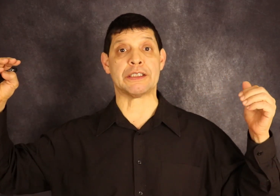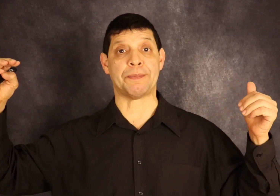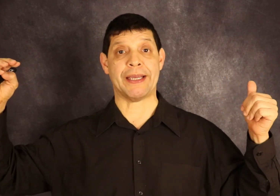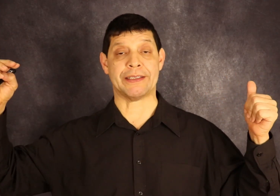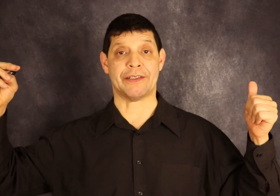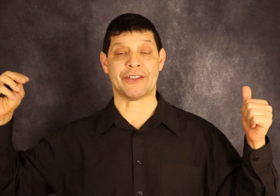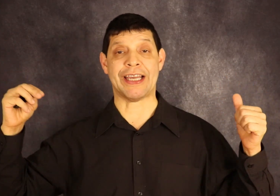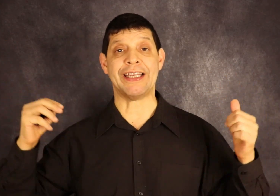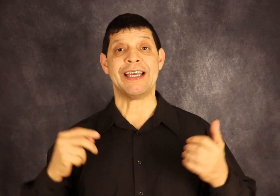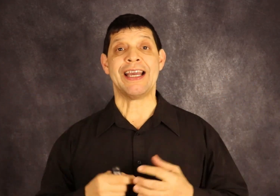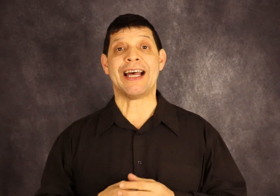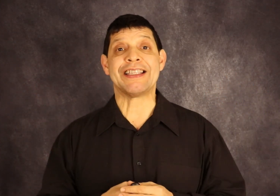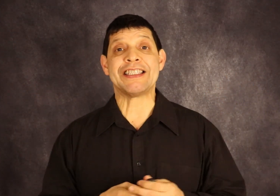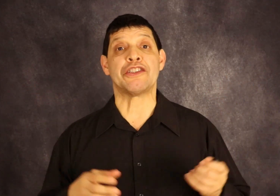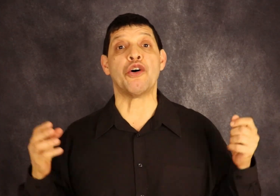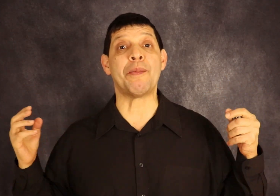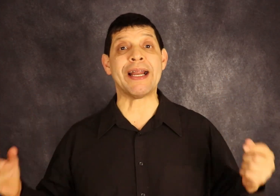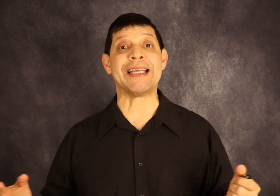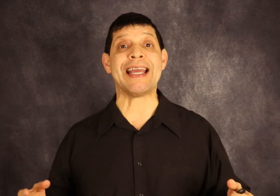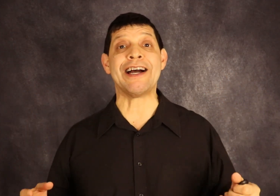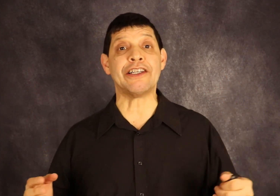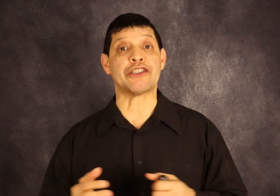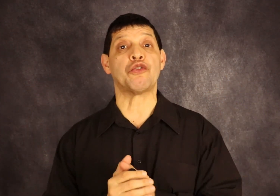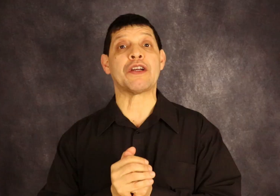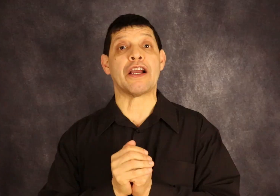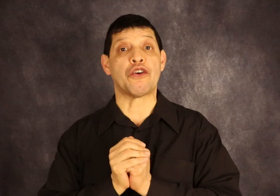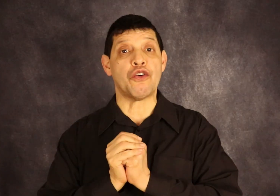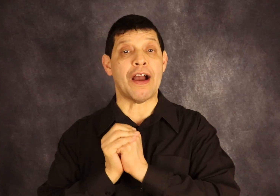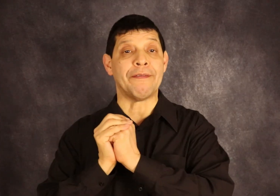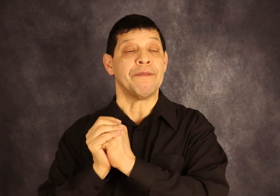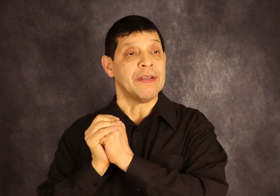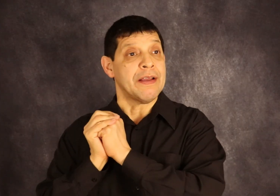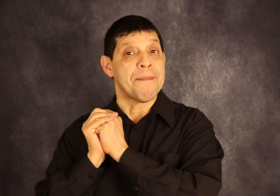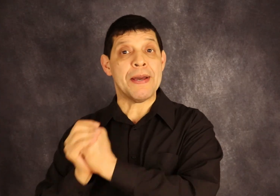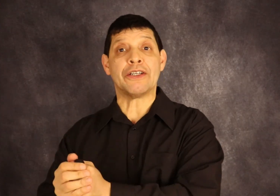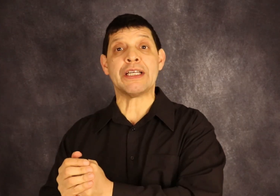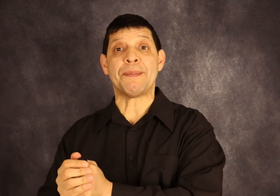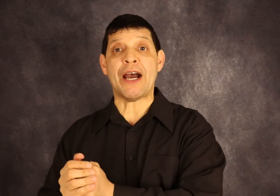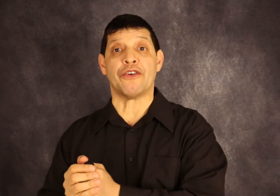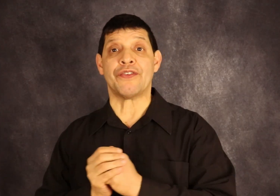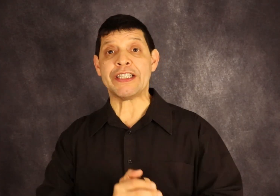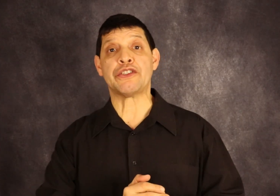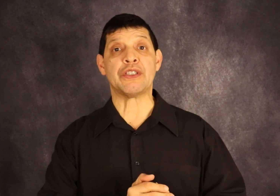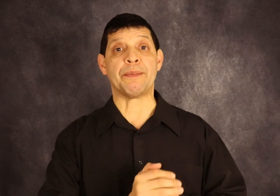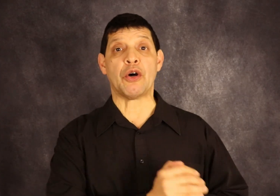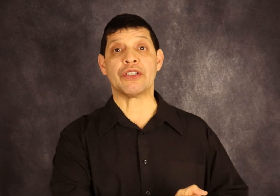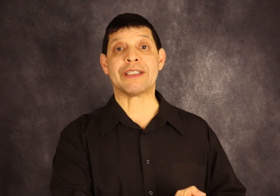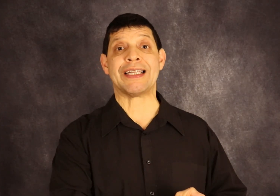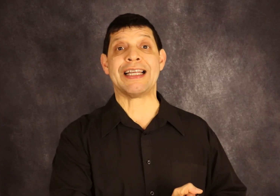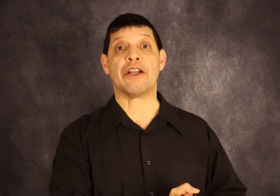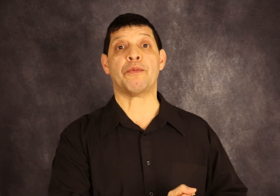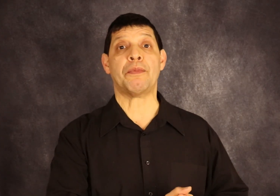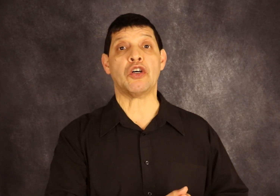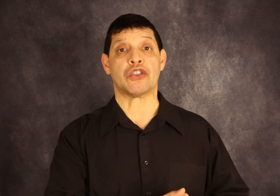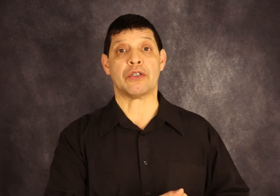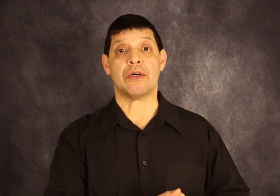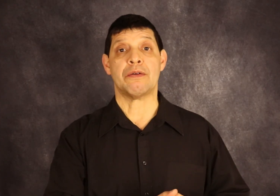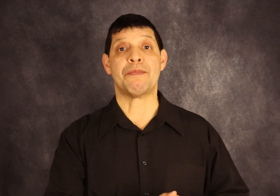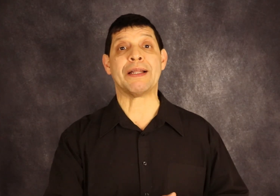space. OK, and there's nobody else who can go and bail them out, rescue them other than Elon Musk. But